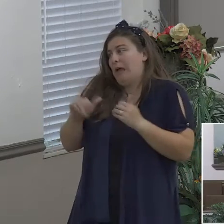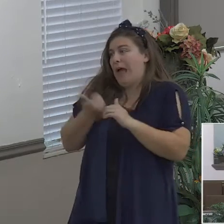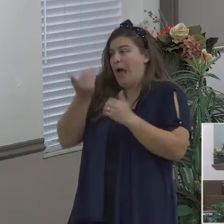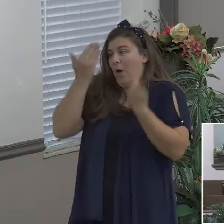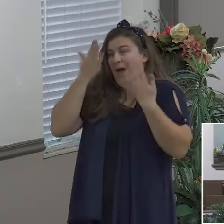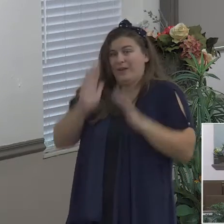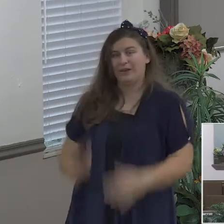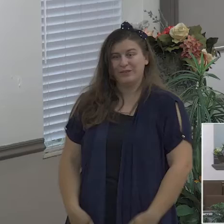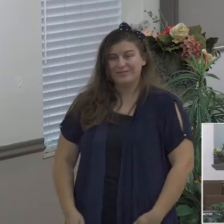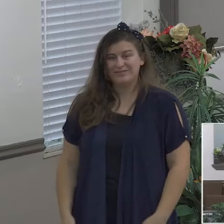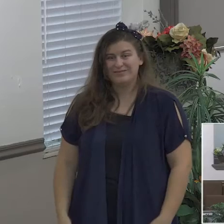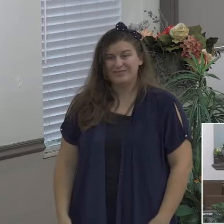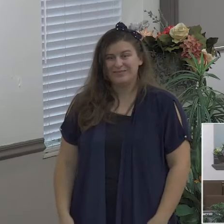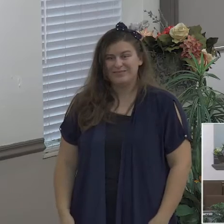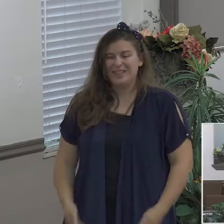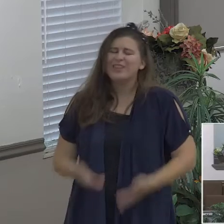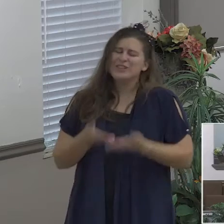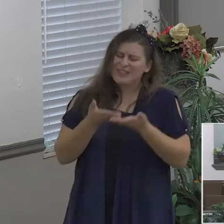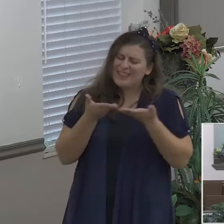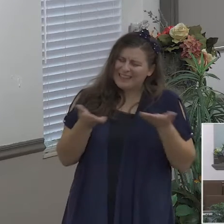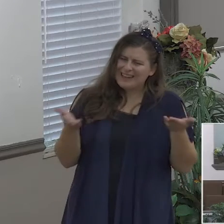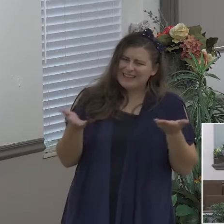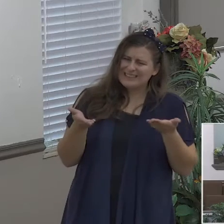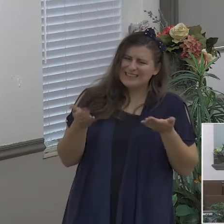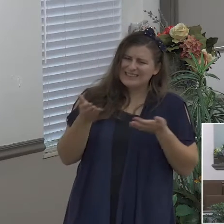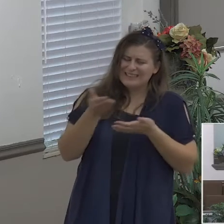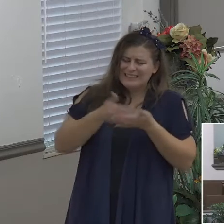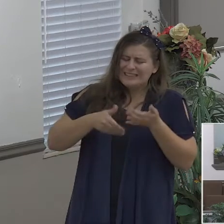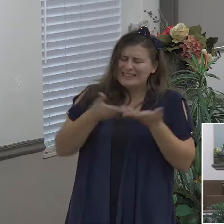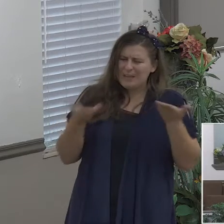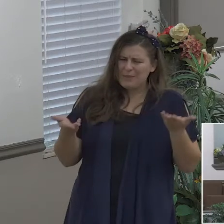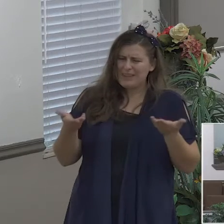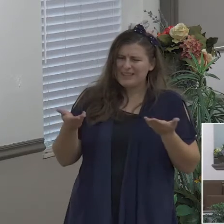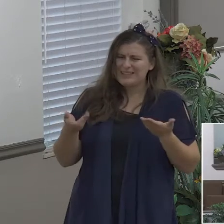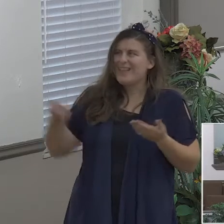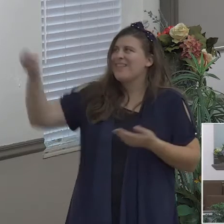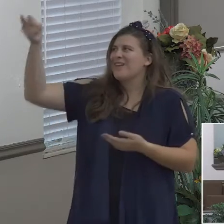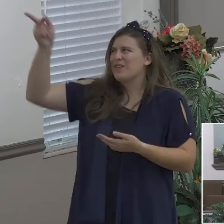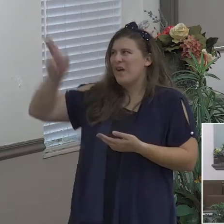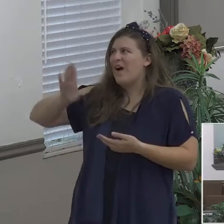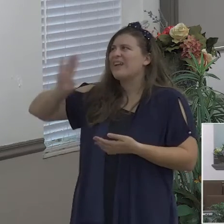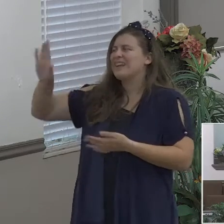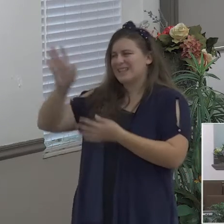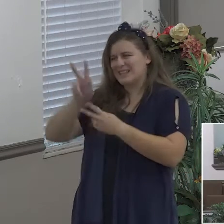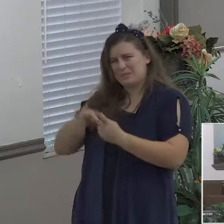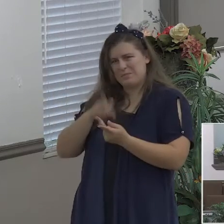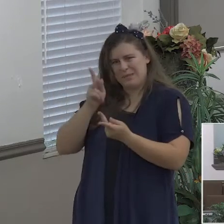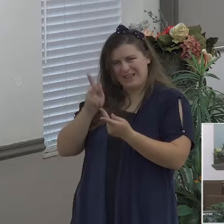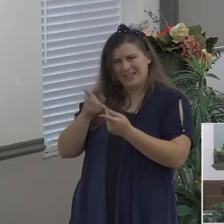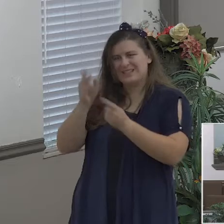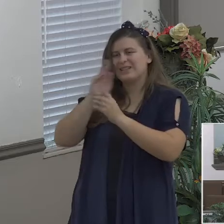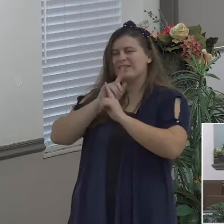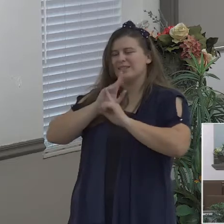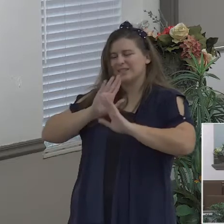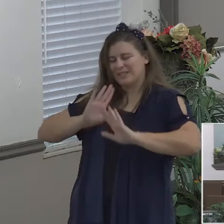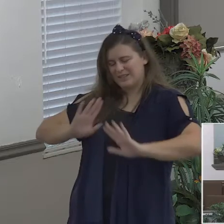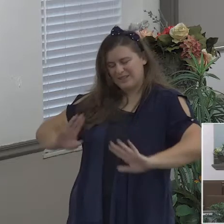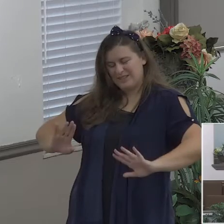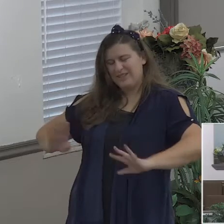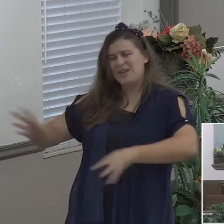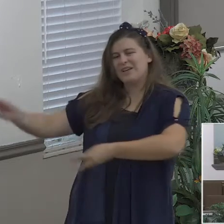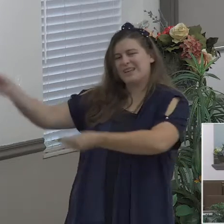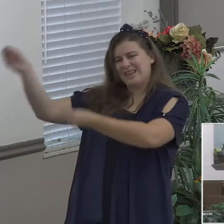the peace that God can bring and how God provides passes all understanding